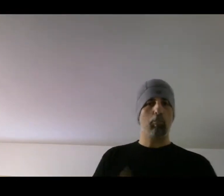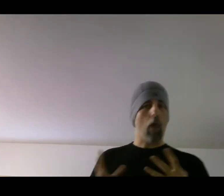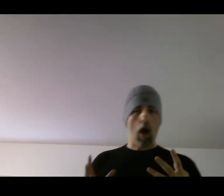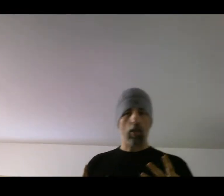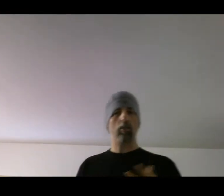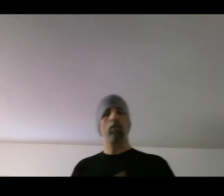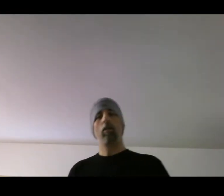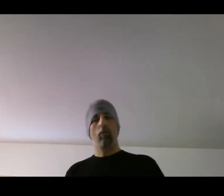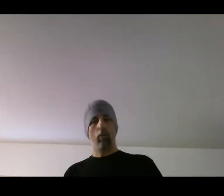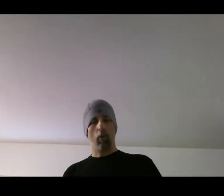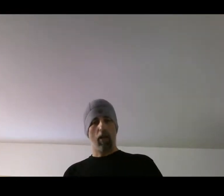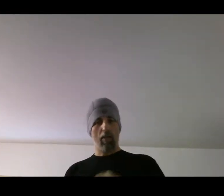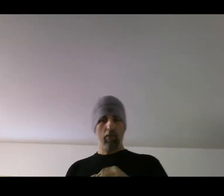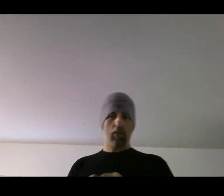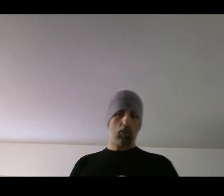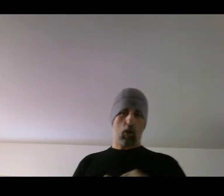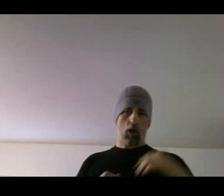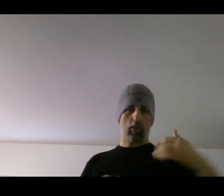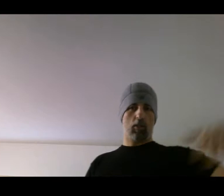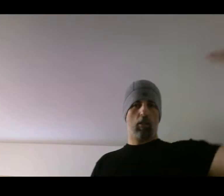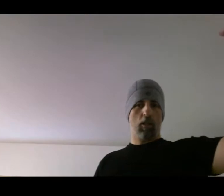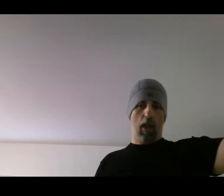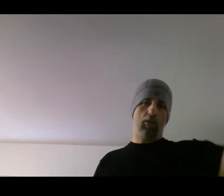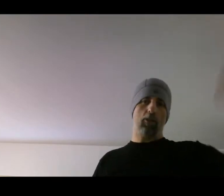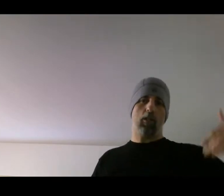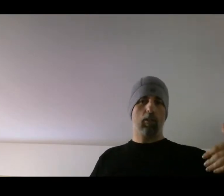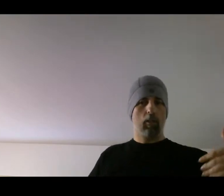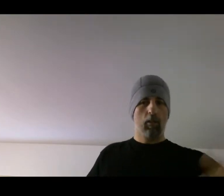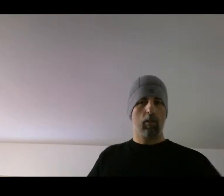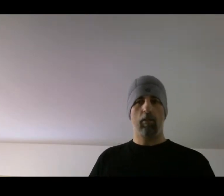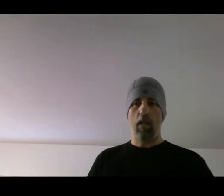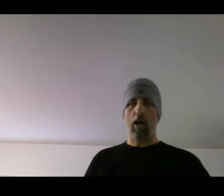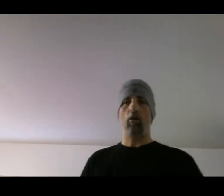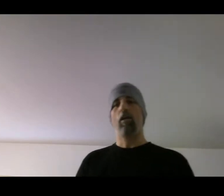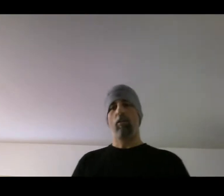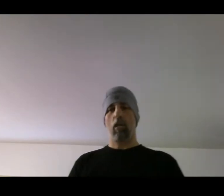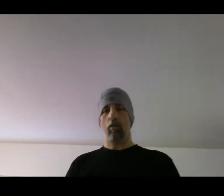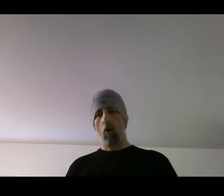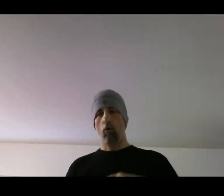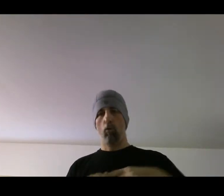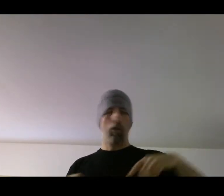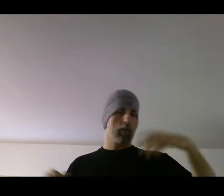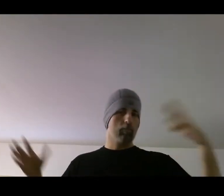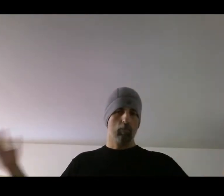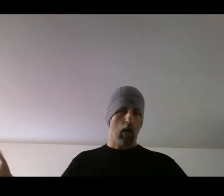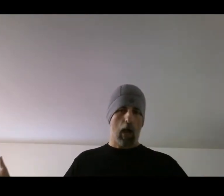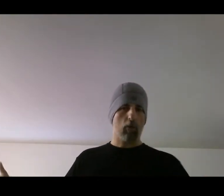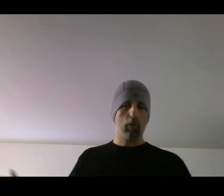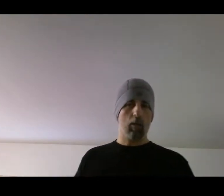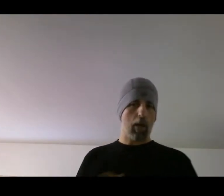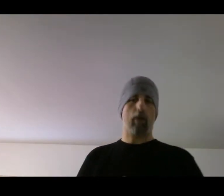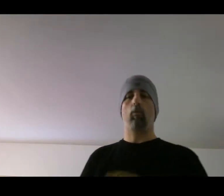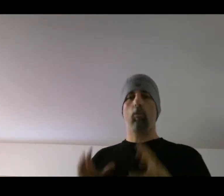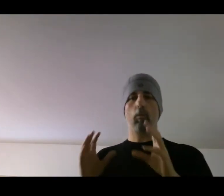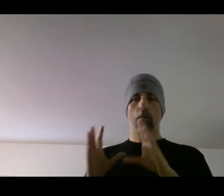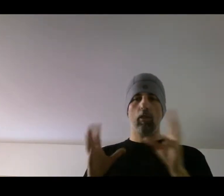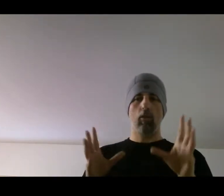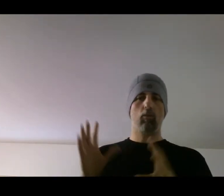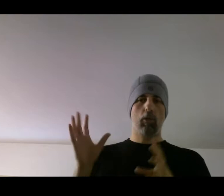blocks. We want everything to cost energy. Now it's like, oh, well then how do we get it back? we're going to do, we're